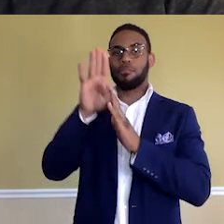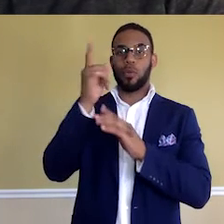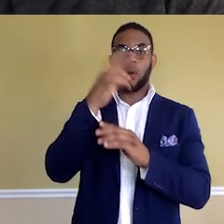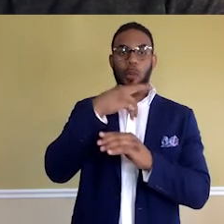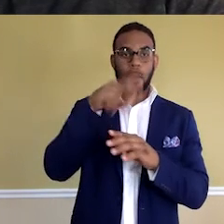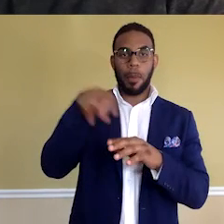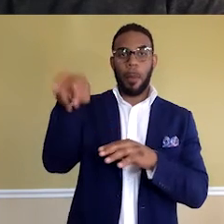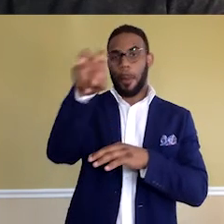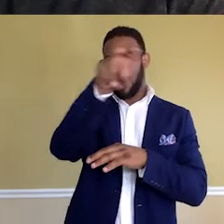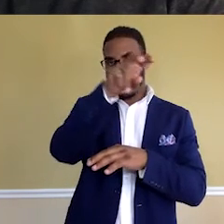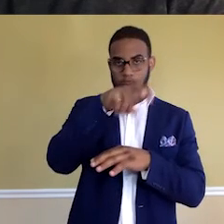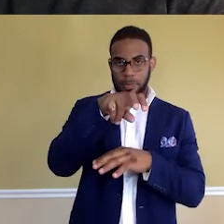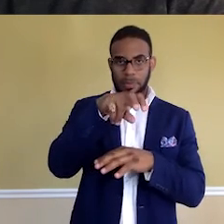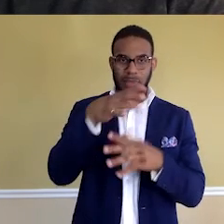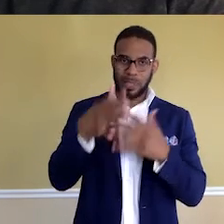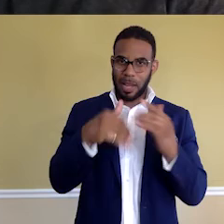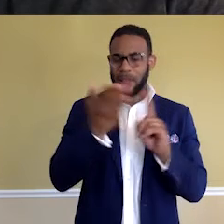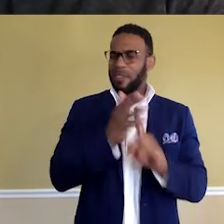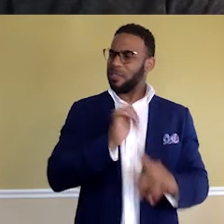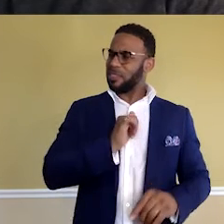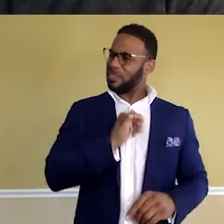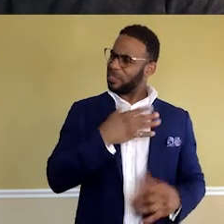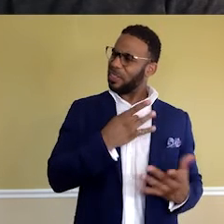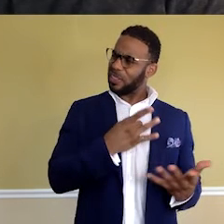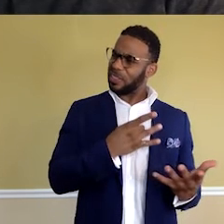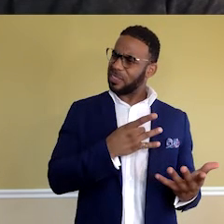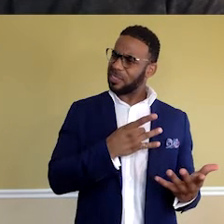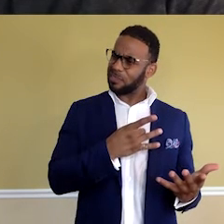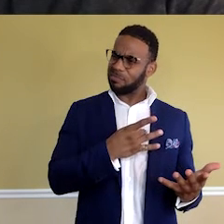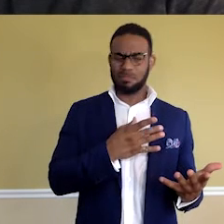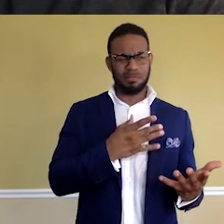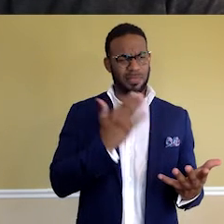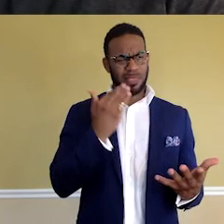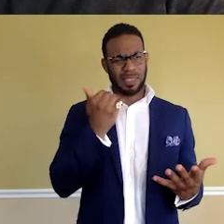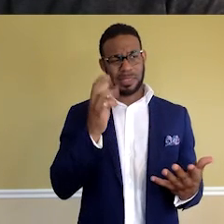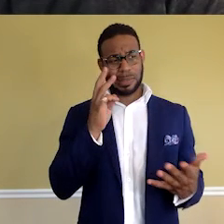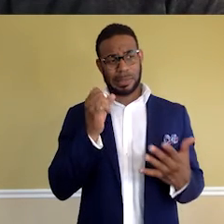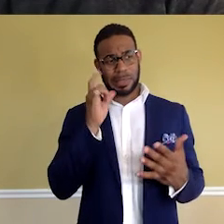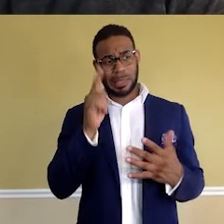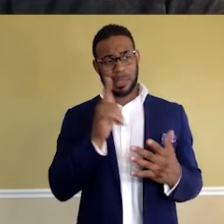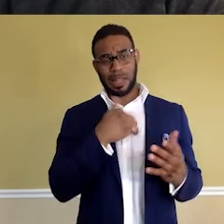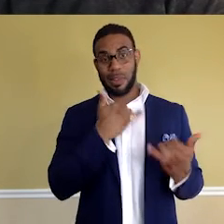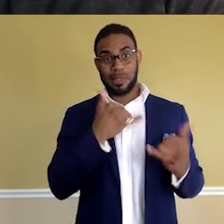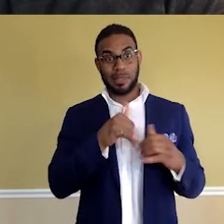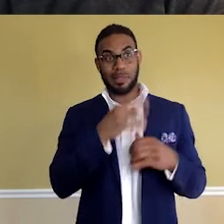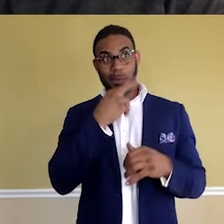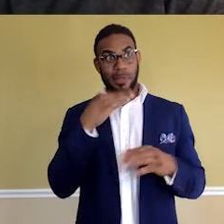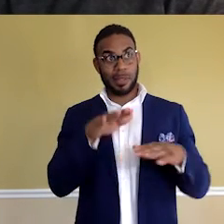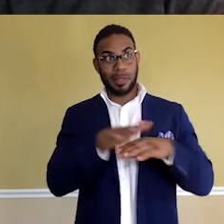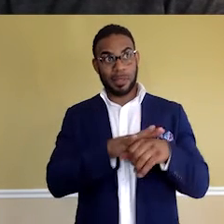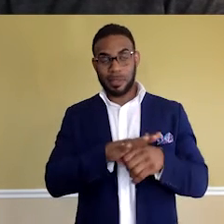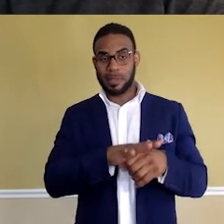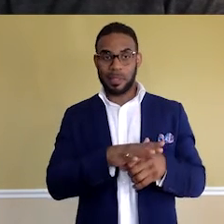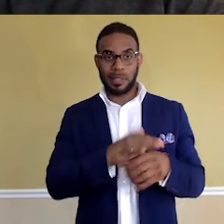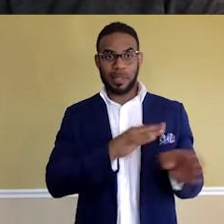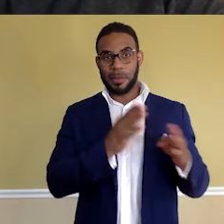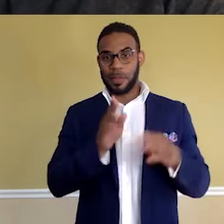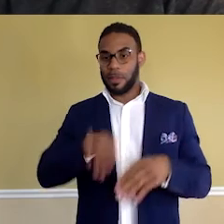to the next. Kind of convinced myself I liked it. And 15, 16 years later, I was still in the restaurant field. So I've been flipping burgers and